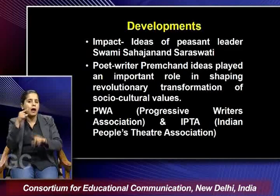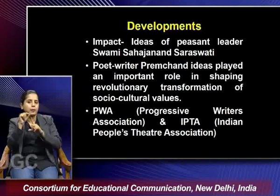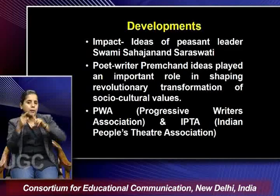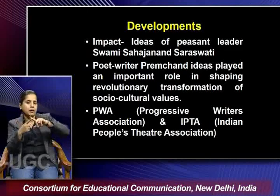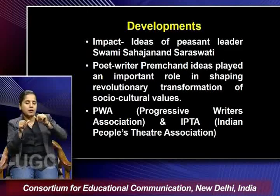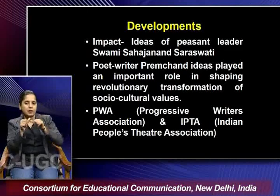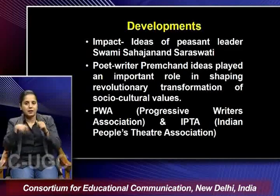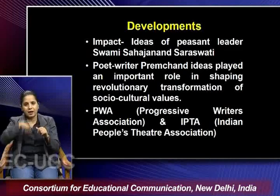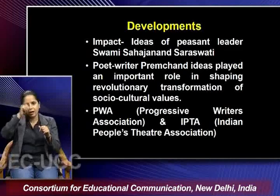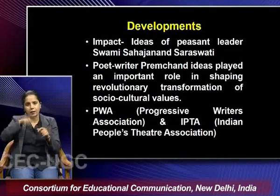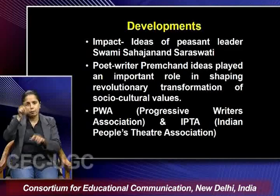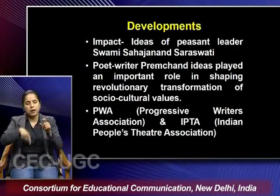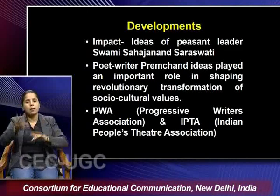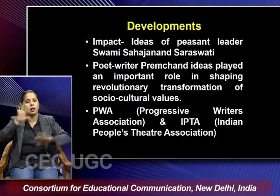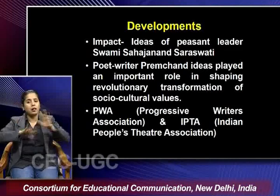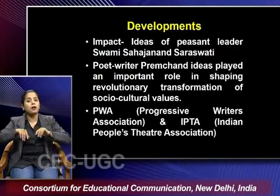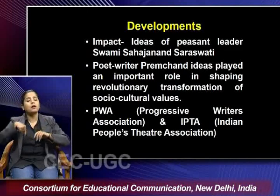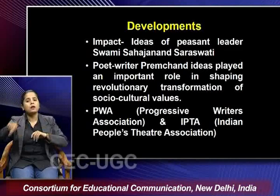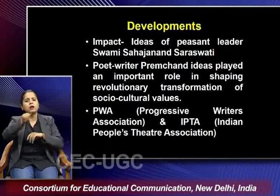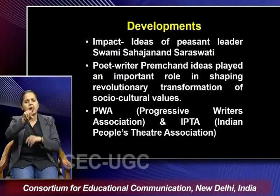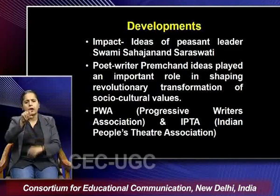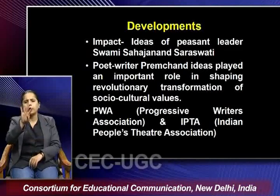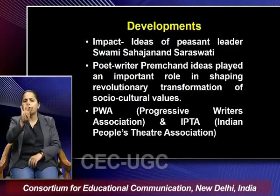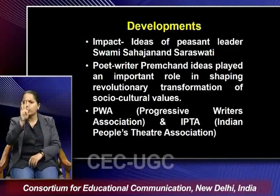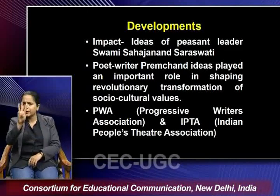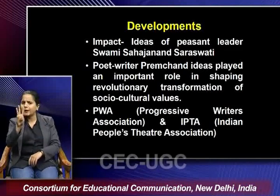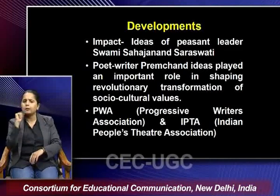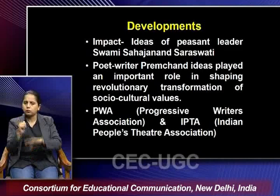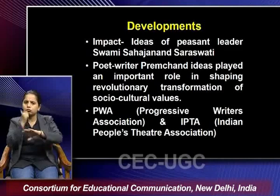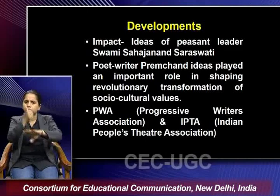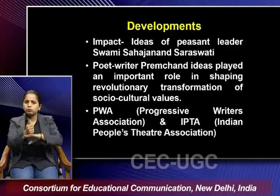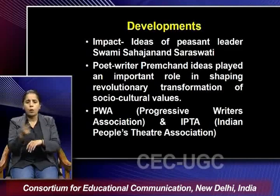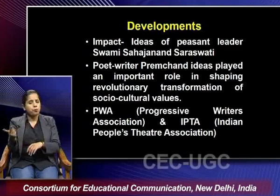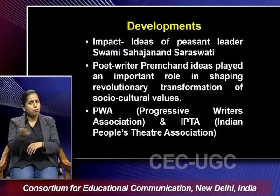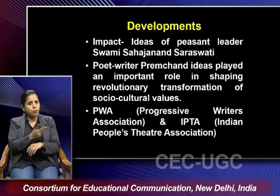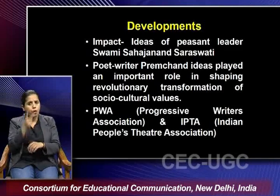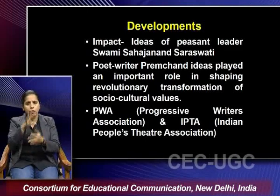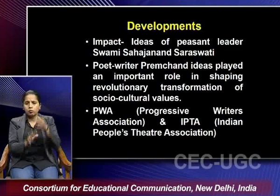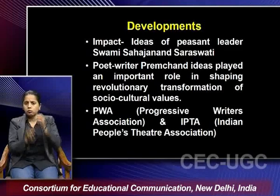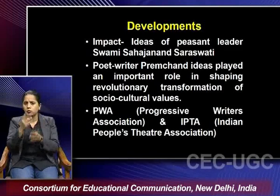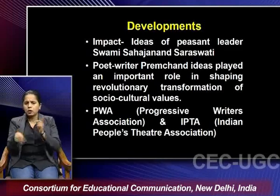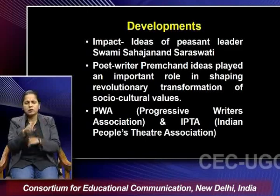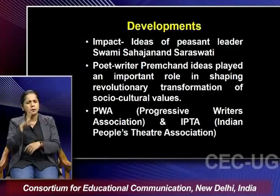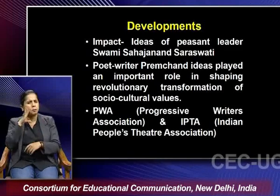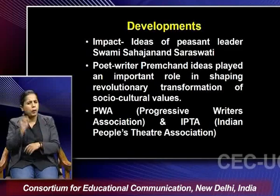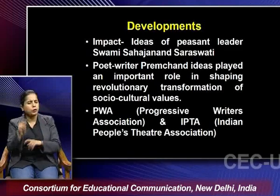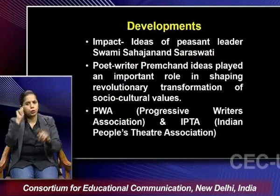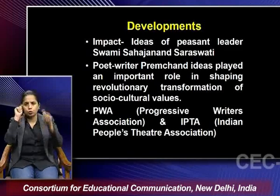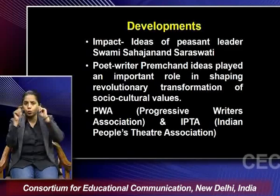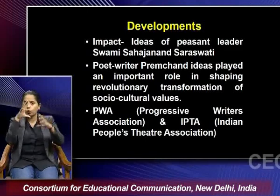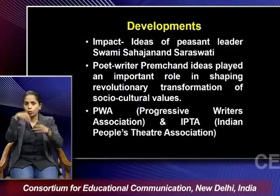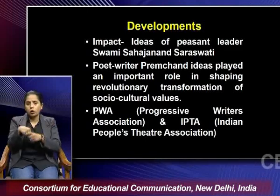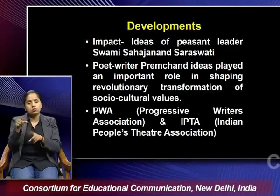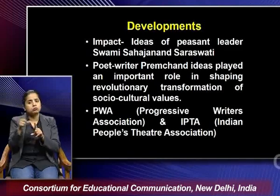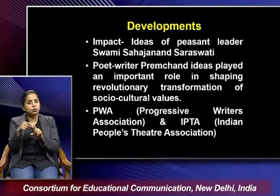Theatre Association was formed in 1943. And both these organizations they played an important role in